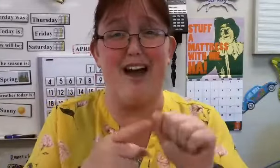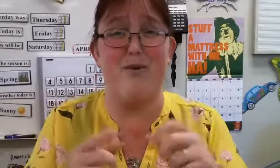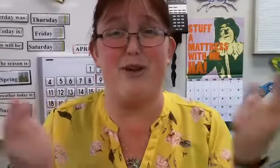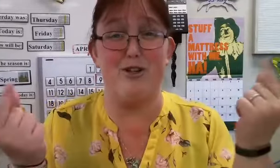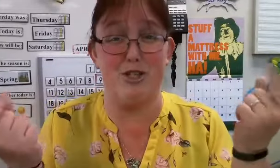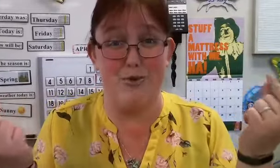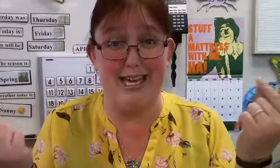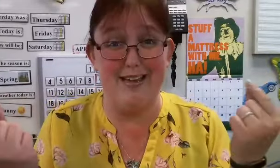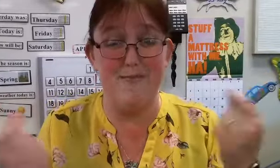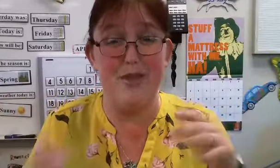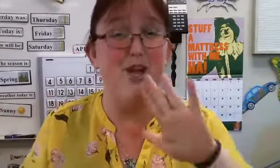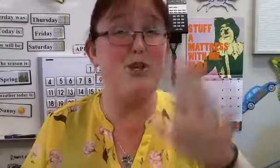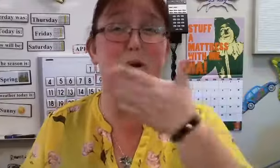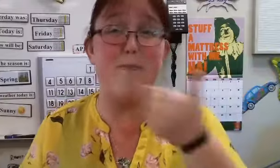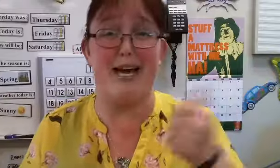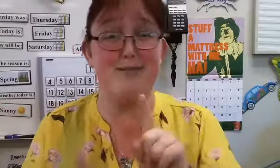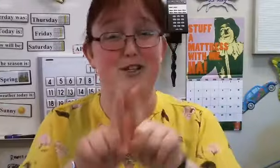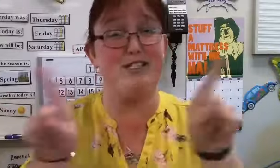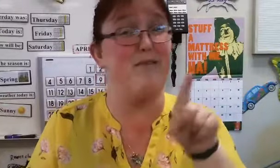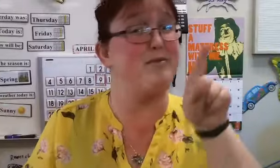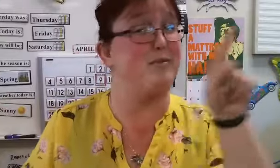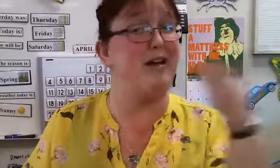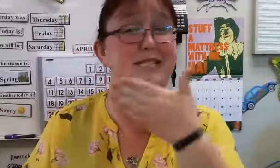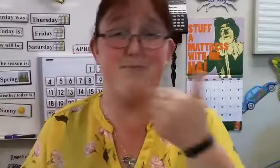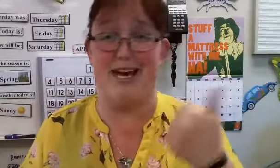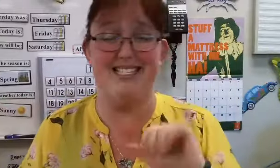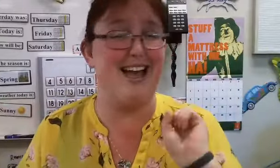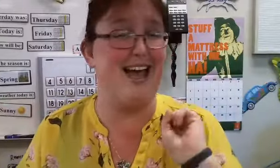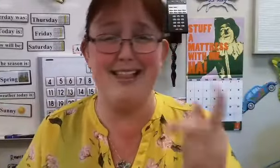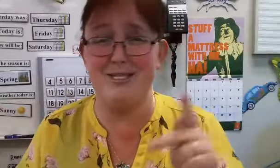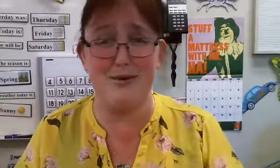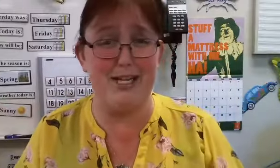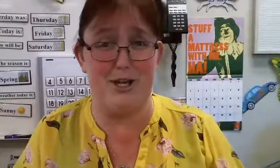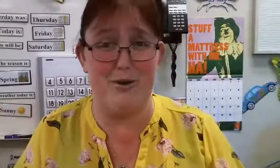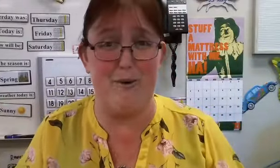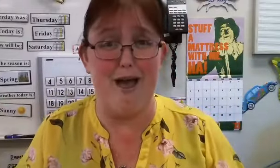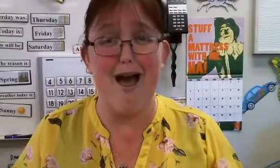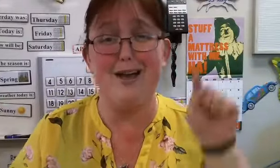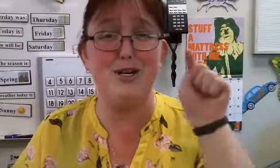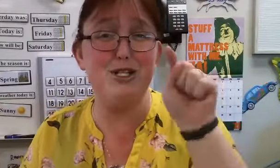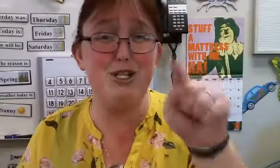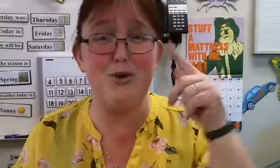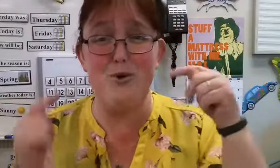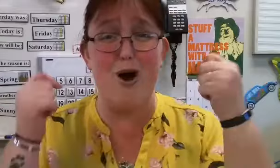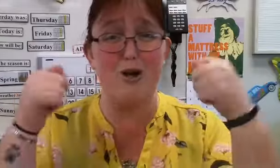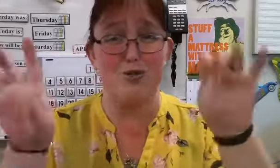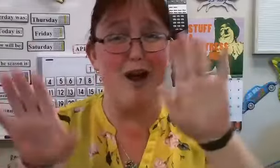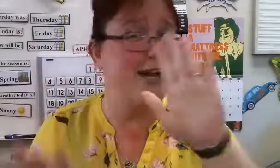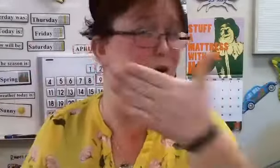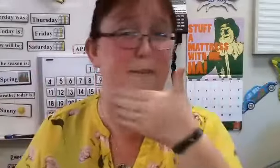have at what you're doing. Your best might look different from someone else's best. And that's okay too. As long as you are trying your